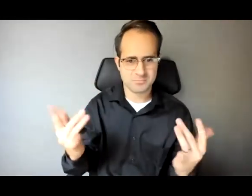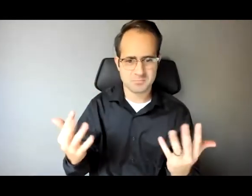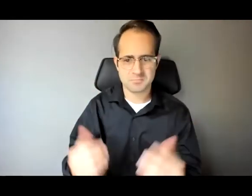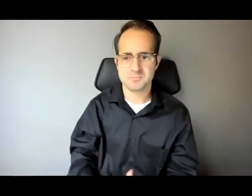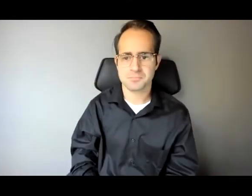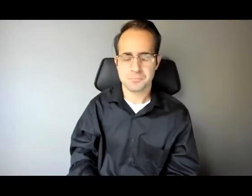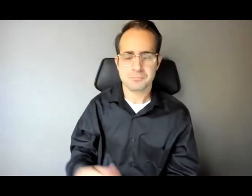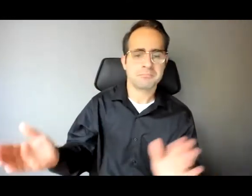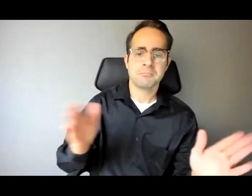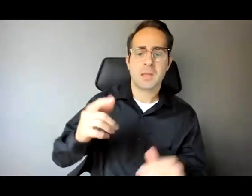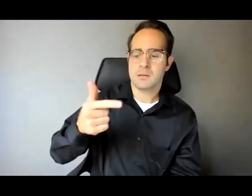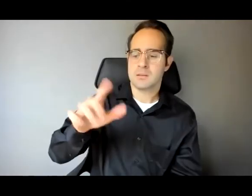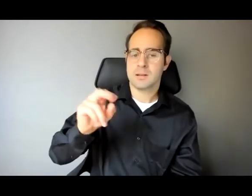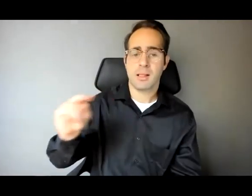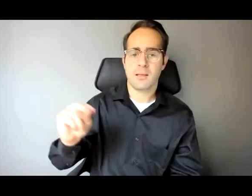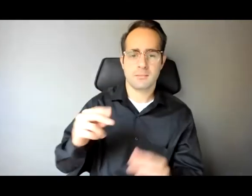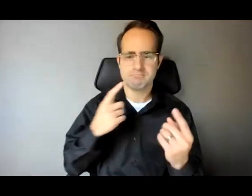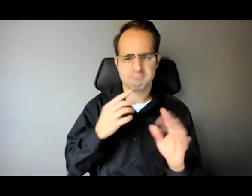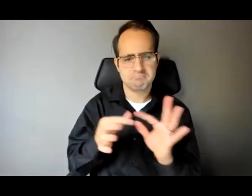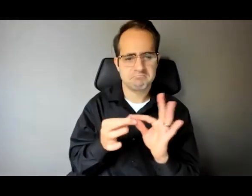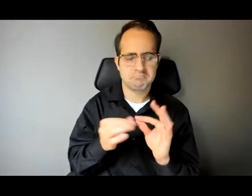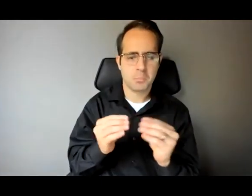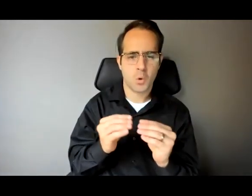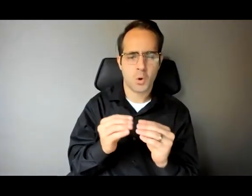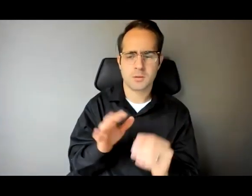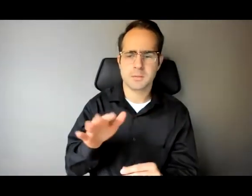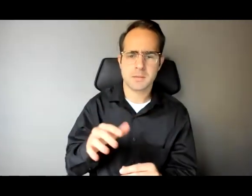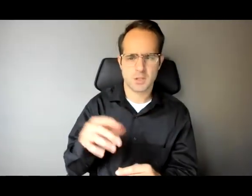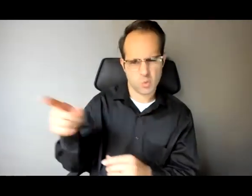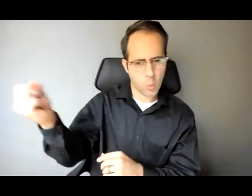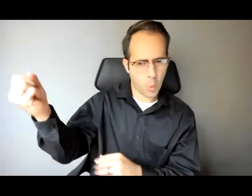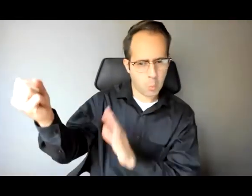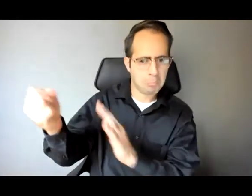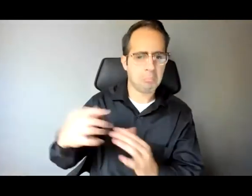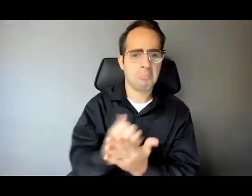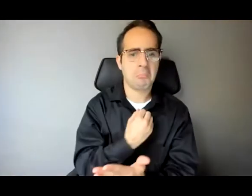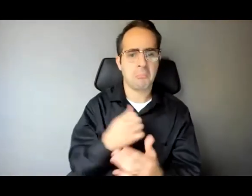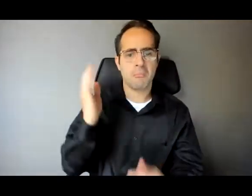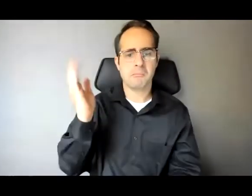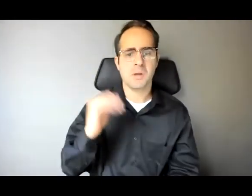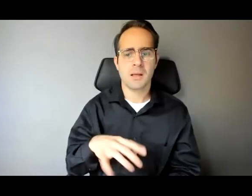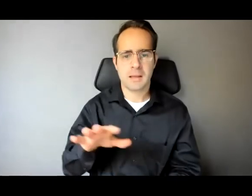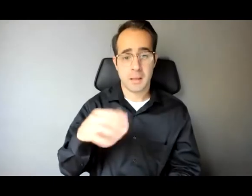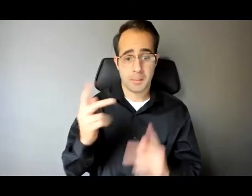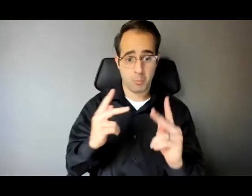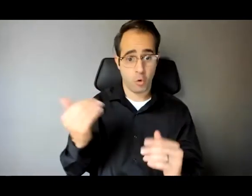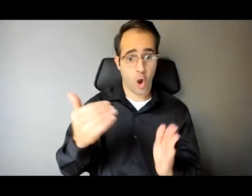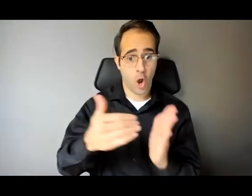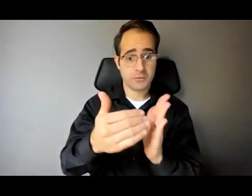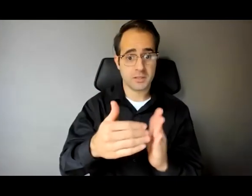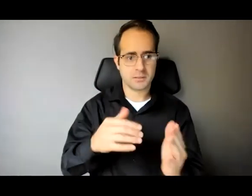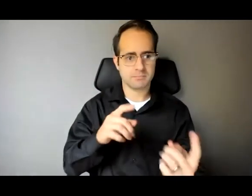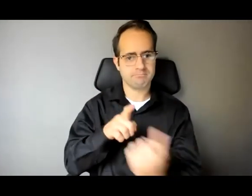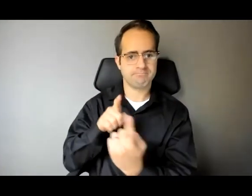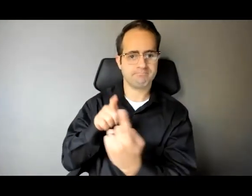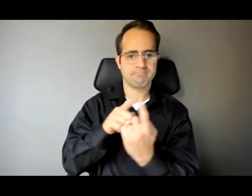I'll say something while you're on hold real quick sorry I'll say something while you're on hold real quick people often say to me Glenn you seen the most free you've ever been in your